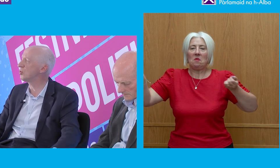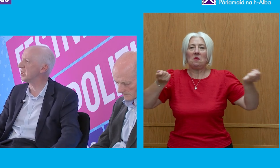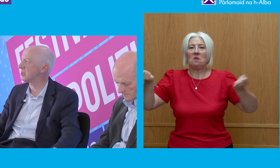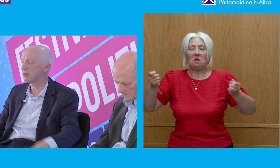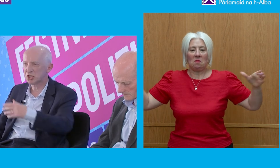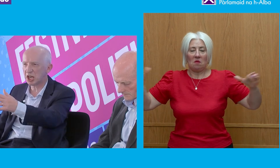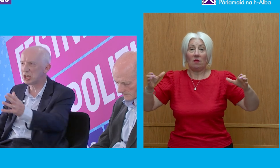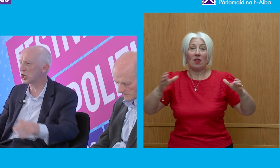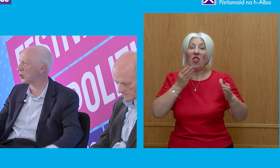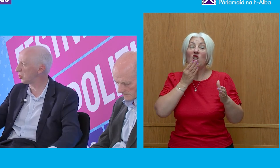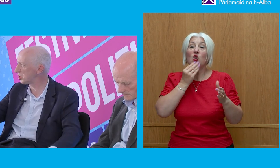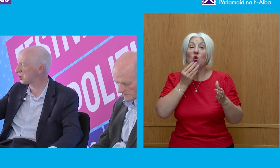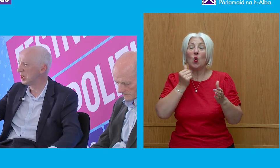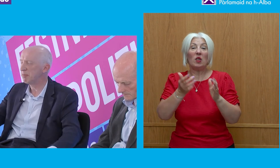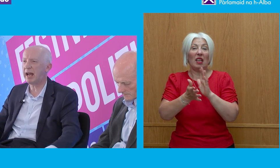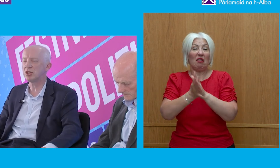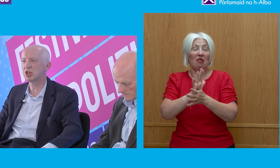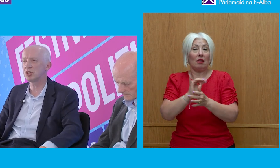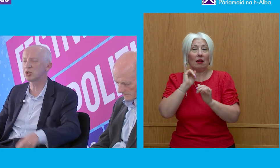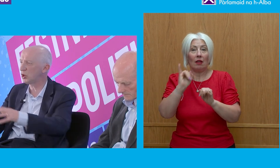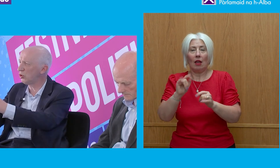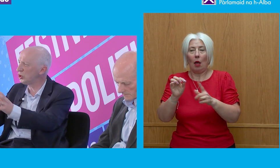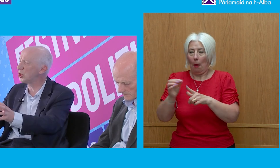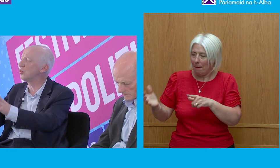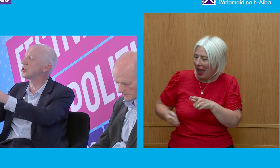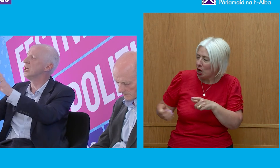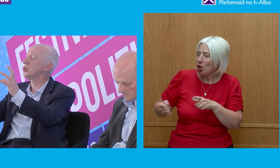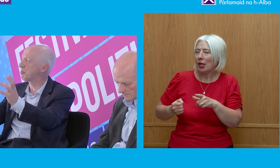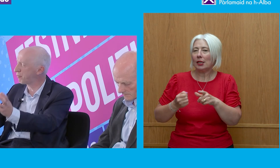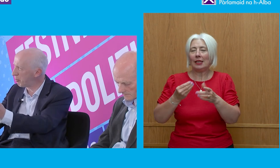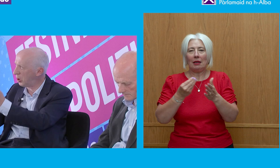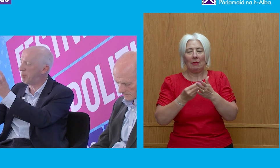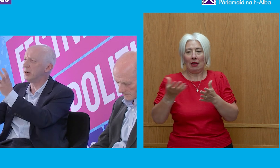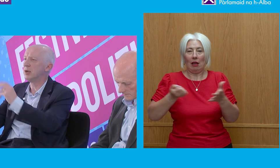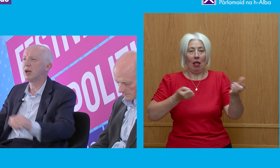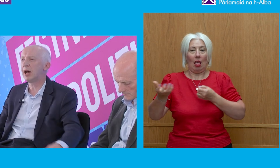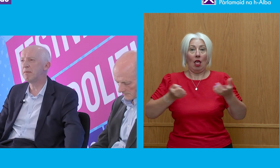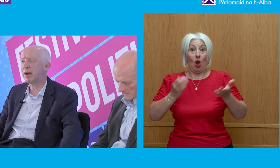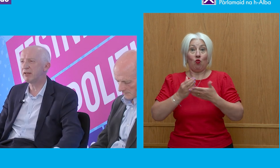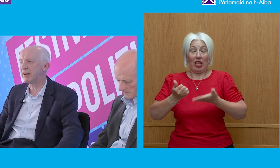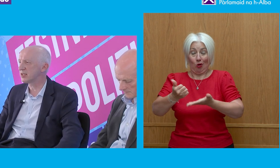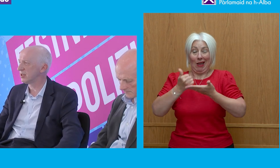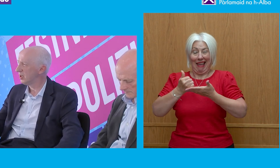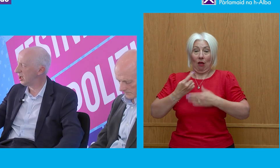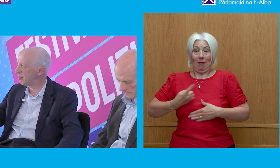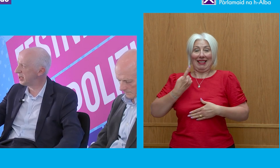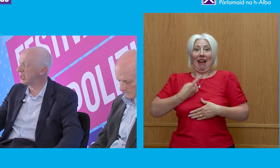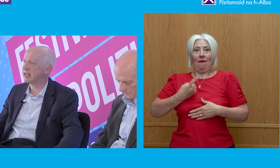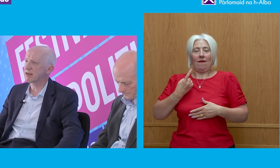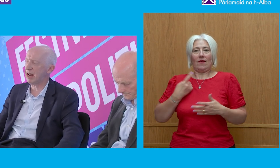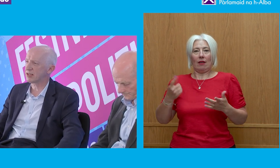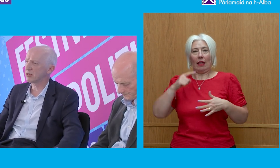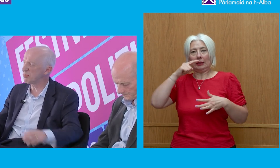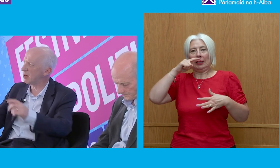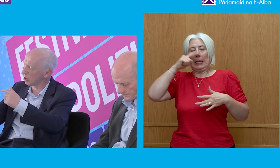misused it. Sinecures, pensions were all used to prop up and benefit an